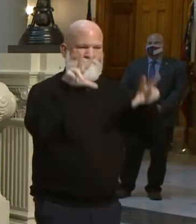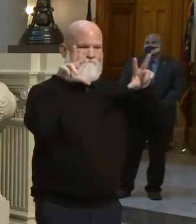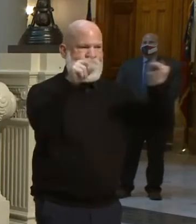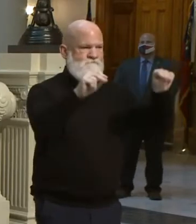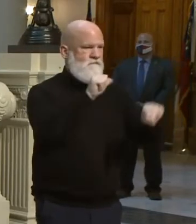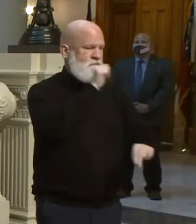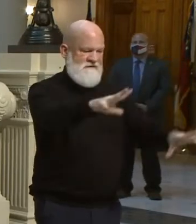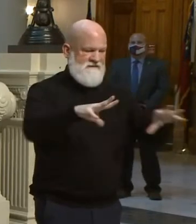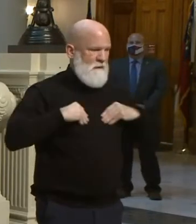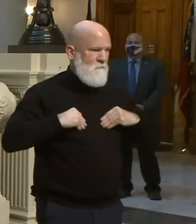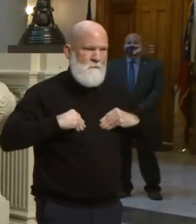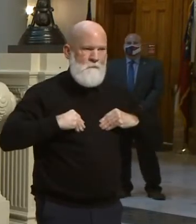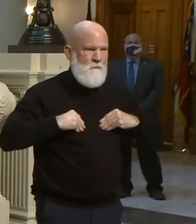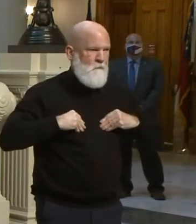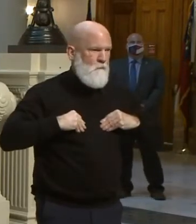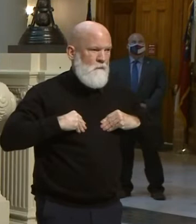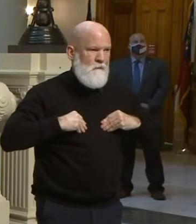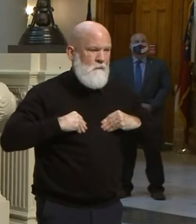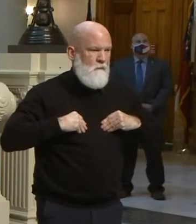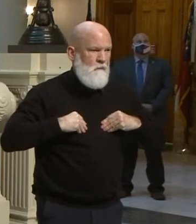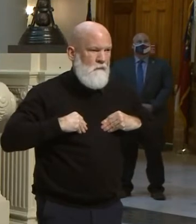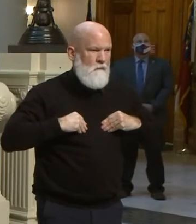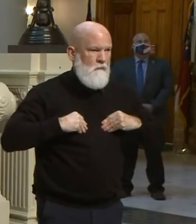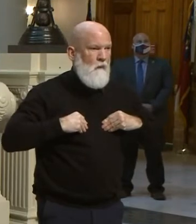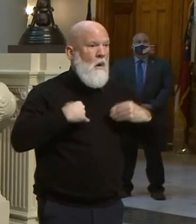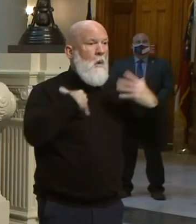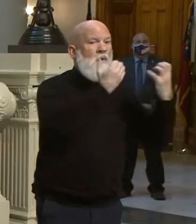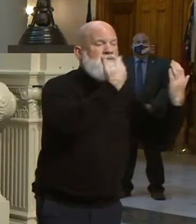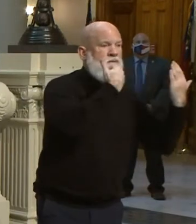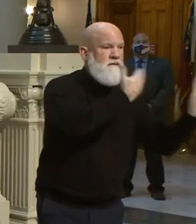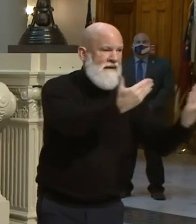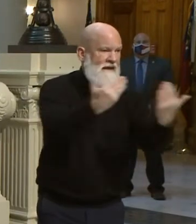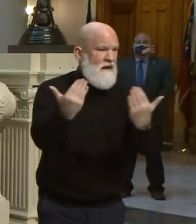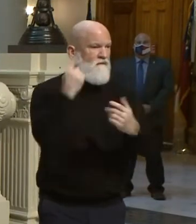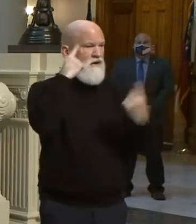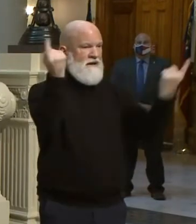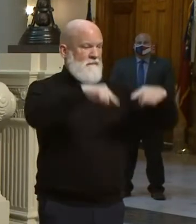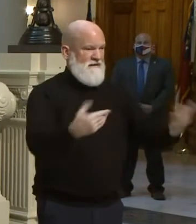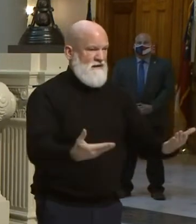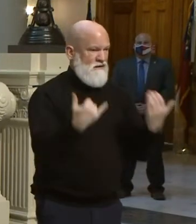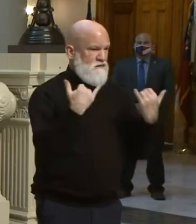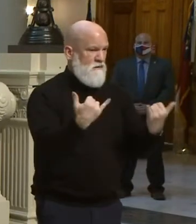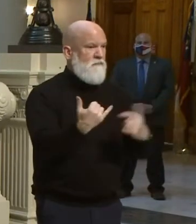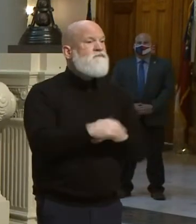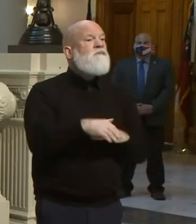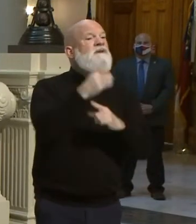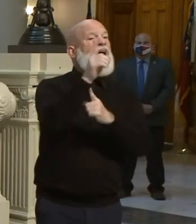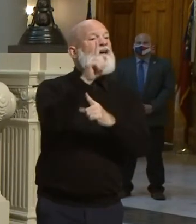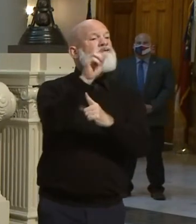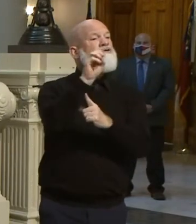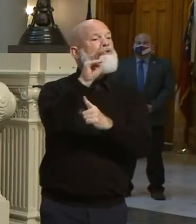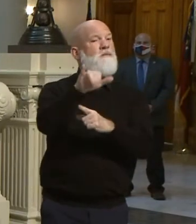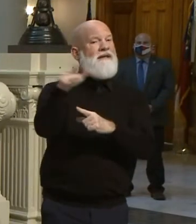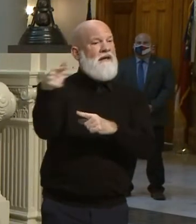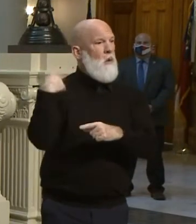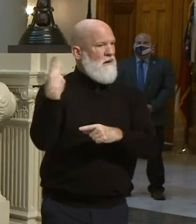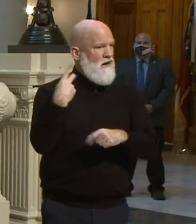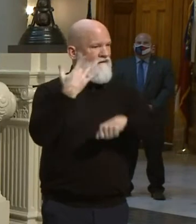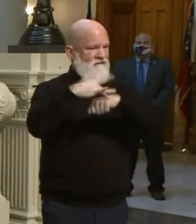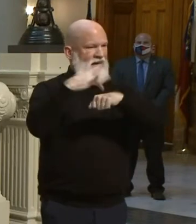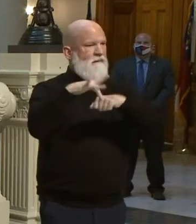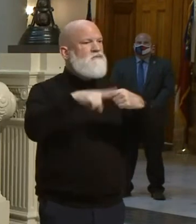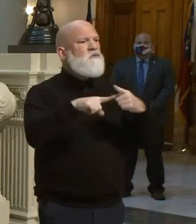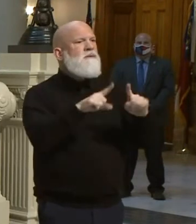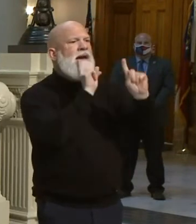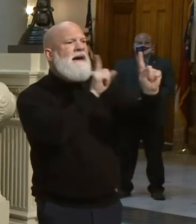I'd like to thank everyone for being with us today. Dr. Toomey and I will be available, as well as Ryan Loke, on anything